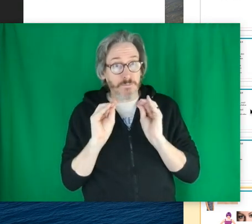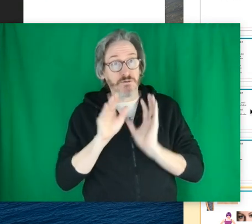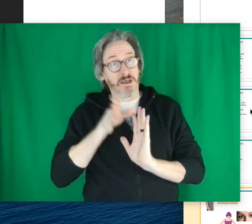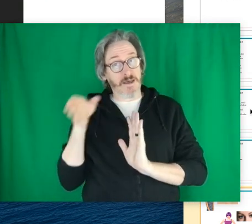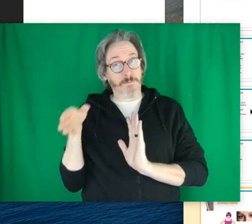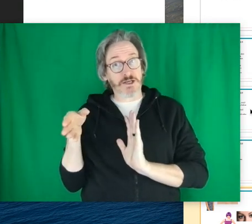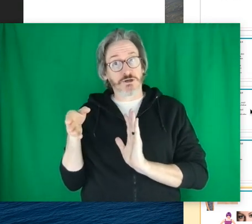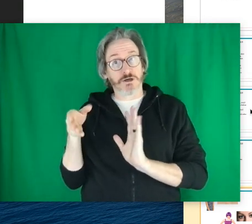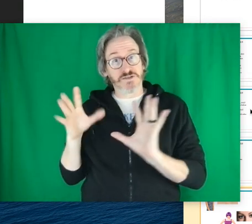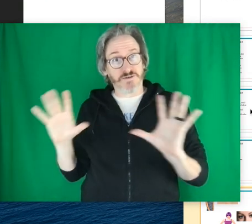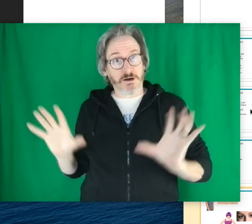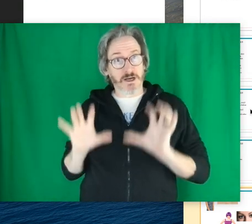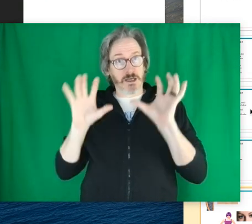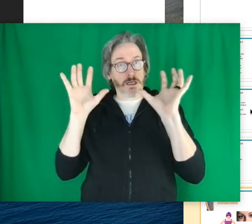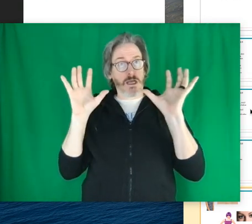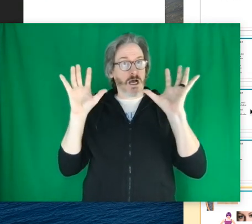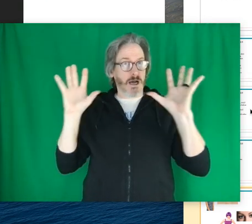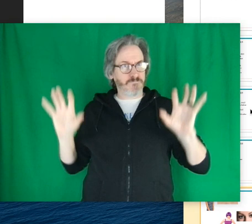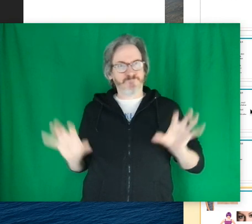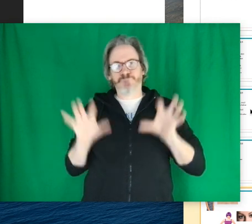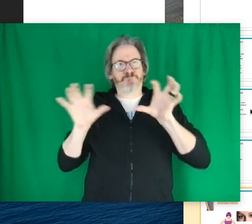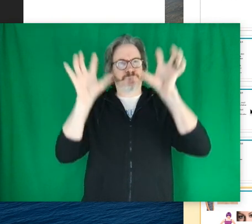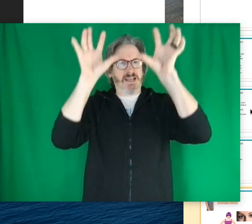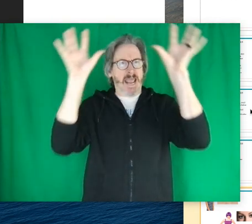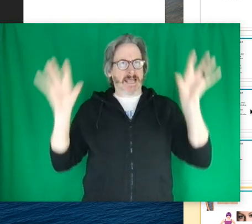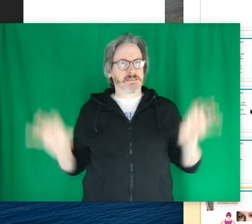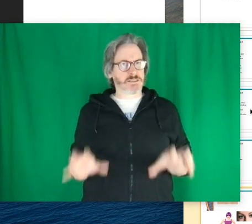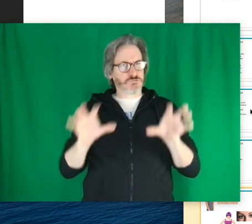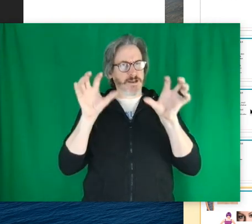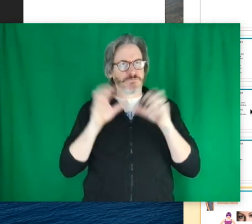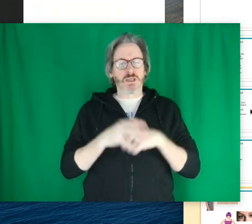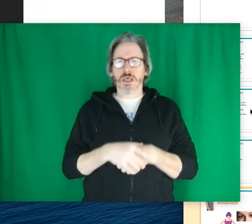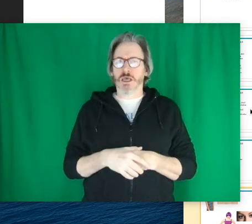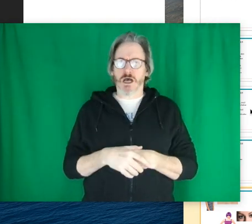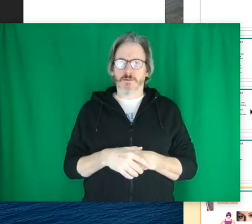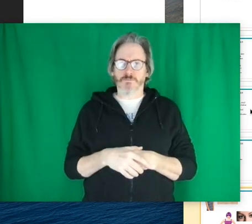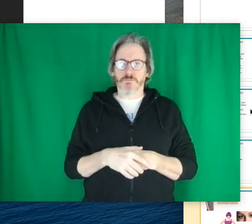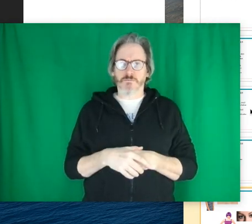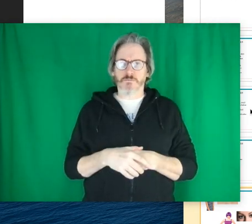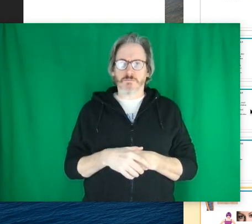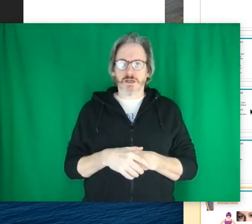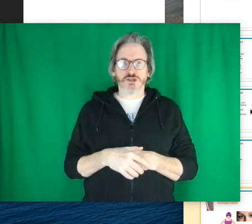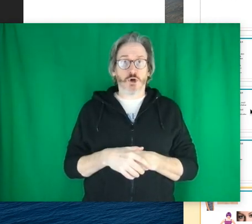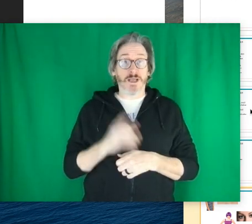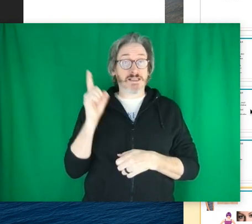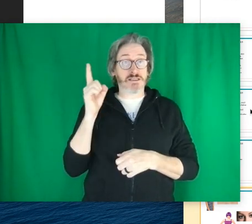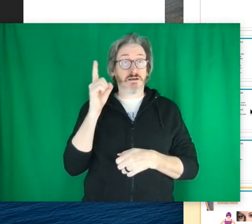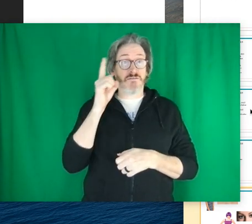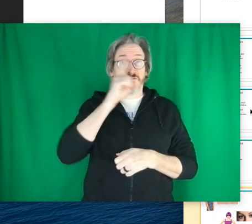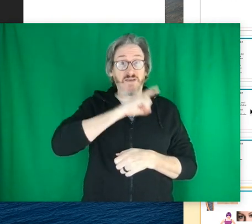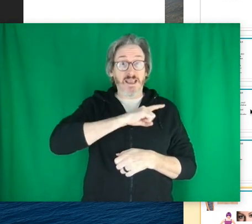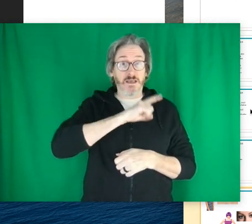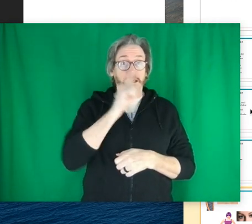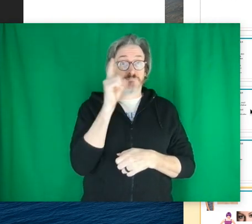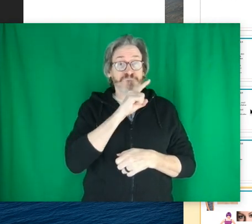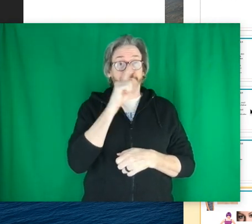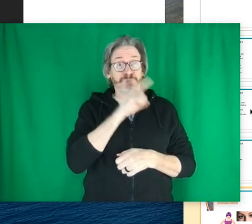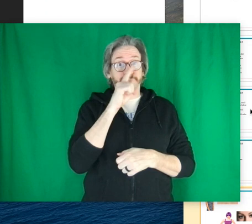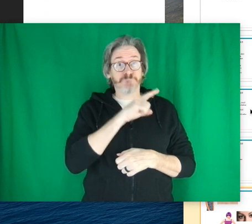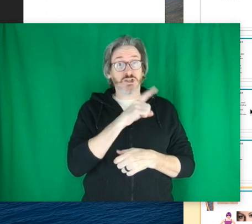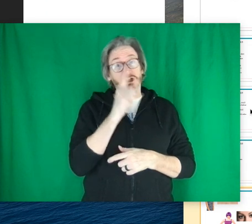makeup in that picture. It's very enhanced, right? So it's fake.